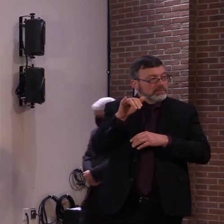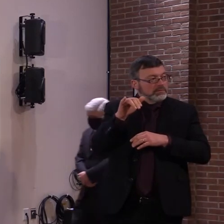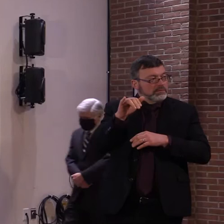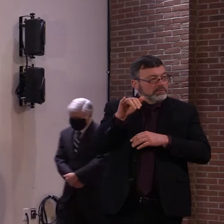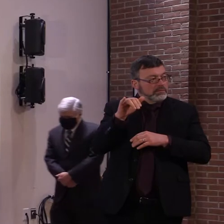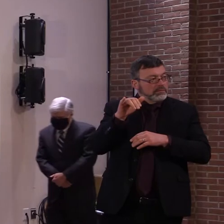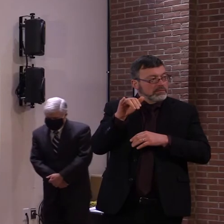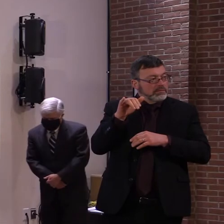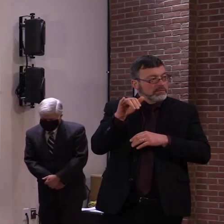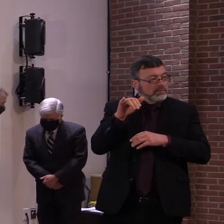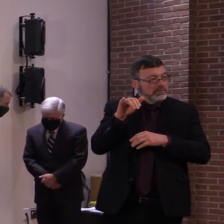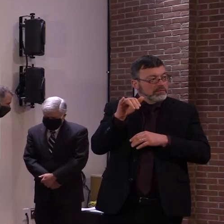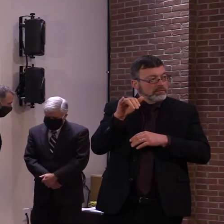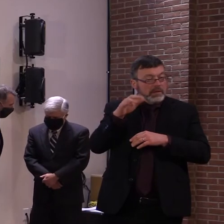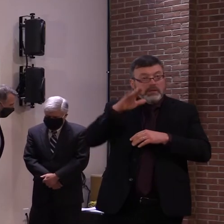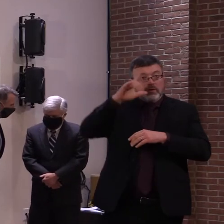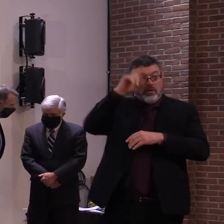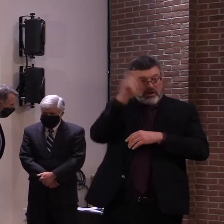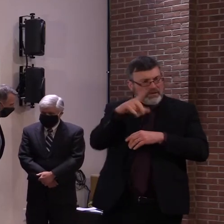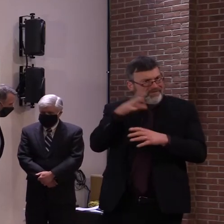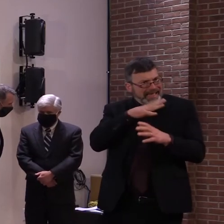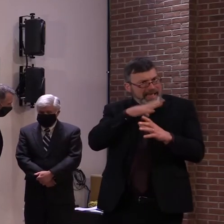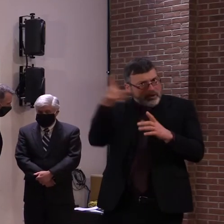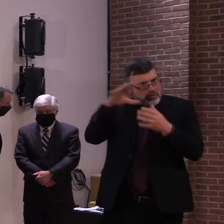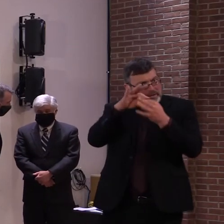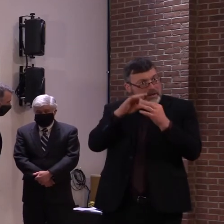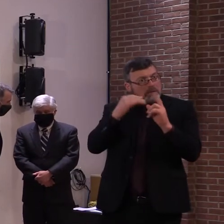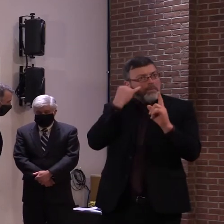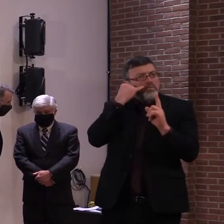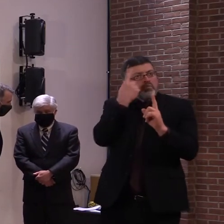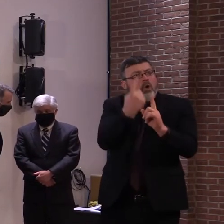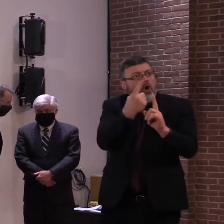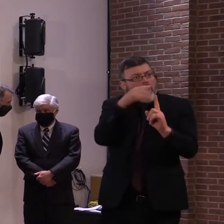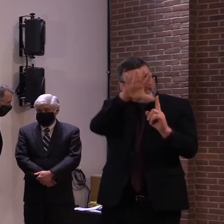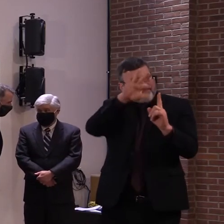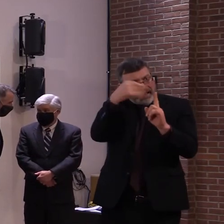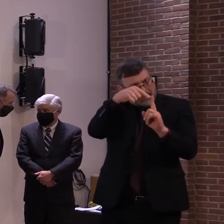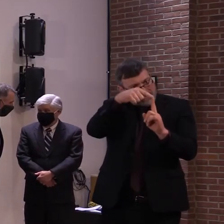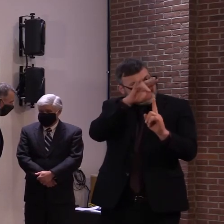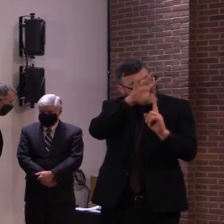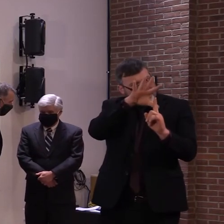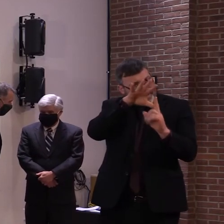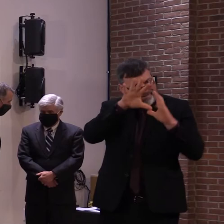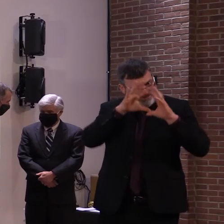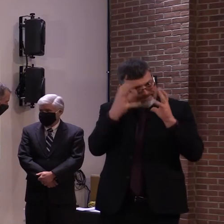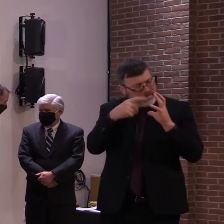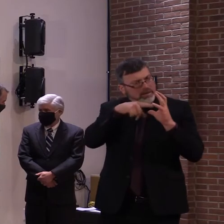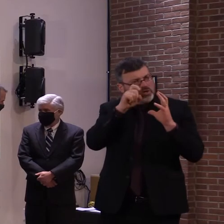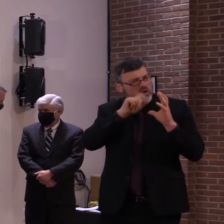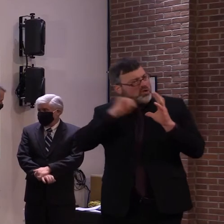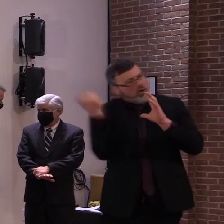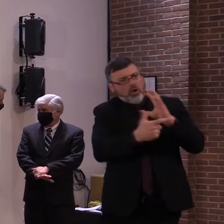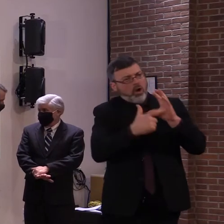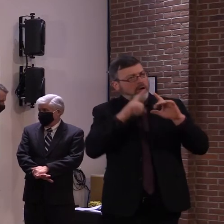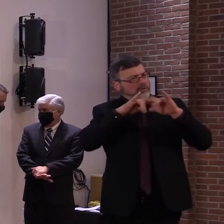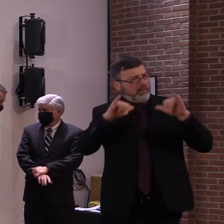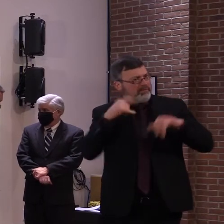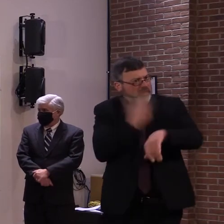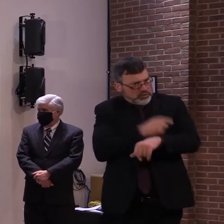Because, again, all of the community resources will be going to that interaction at that time anyways.